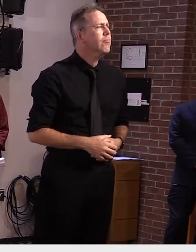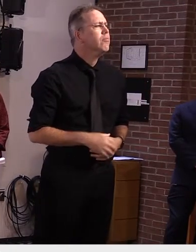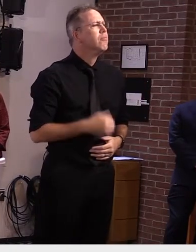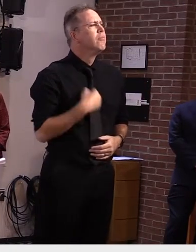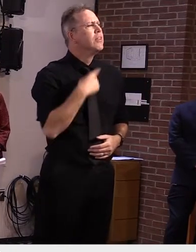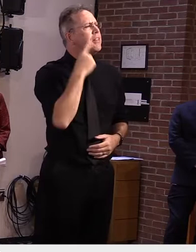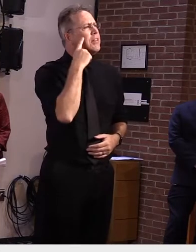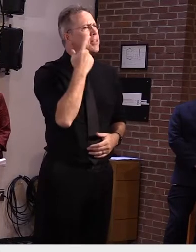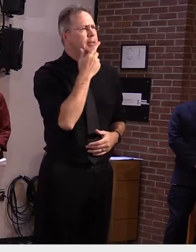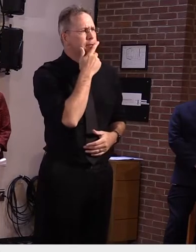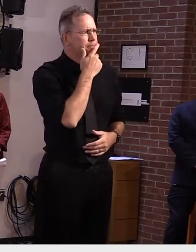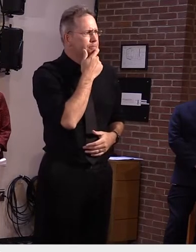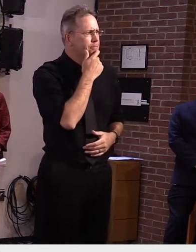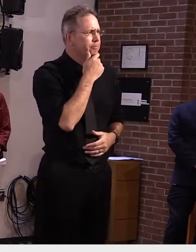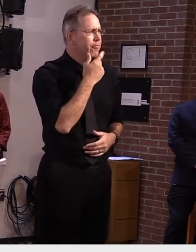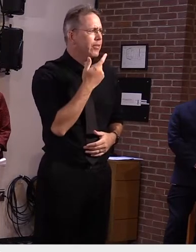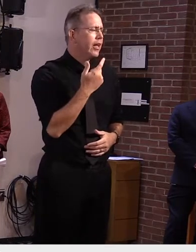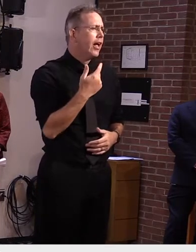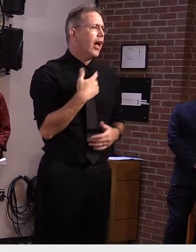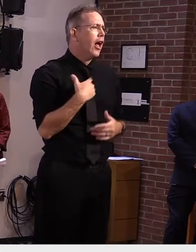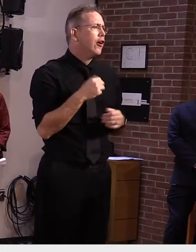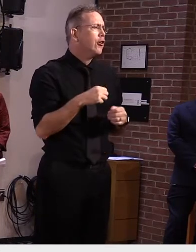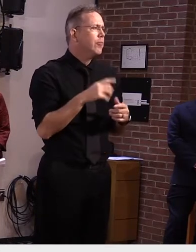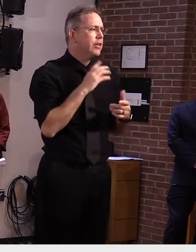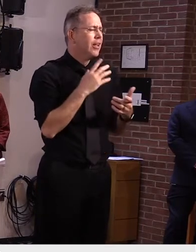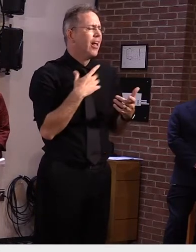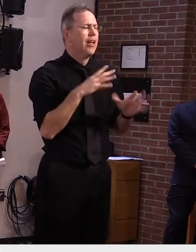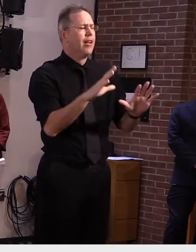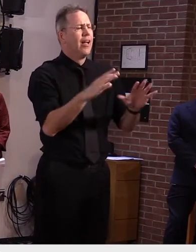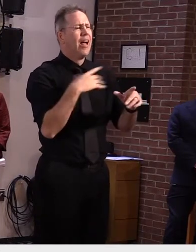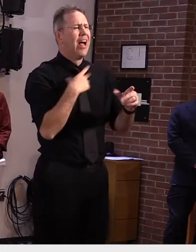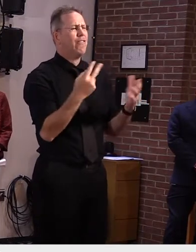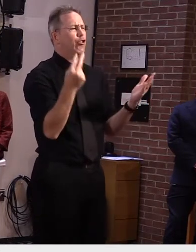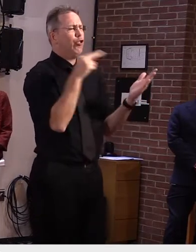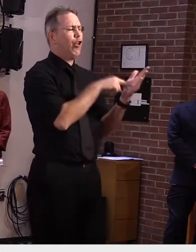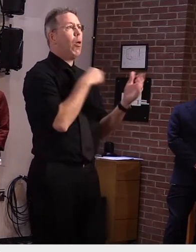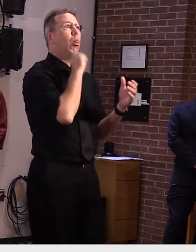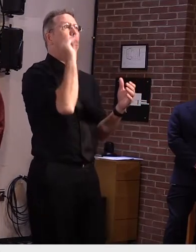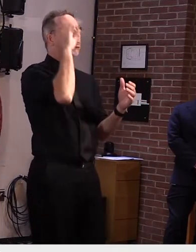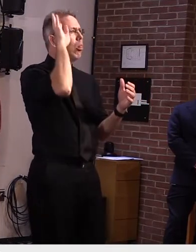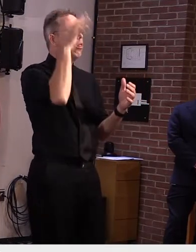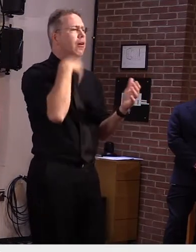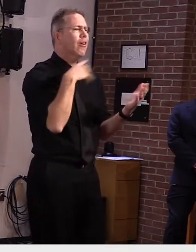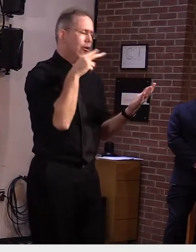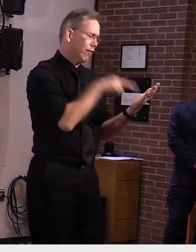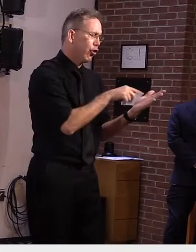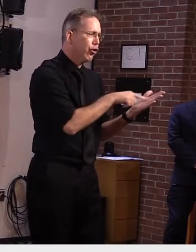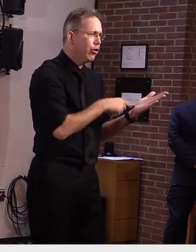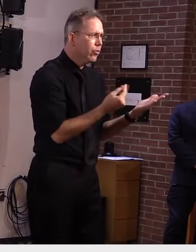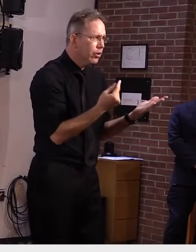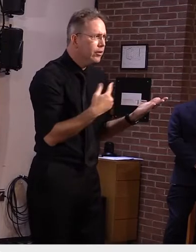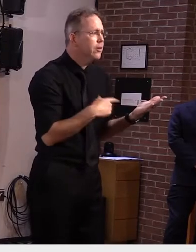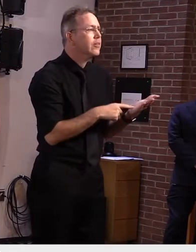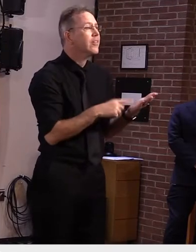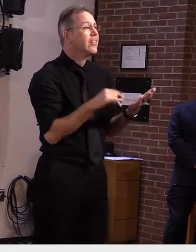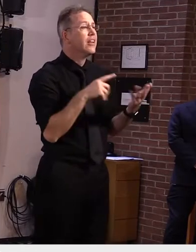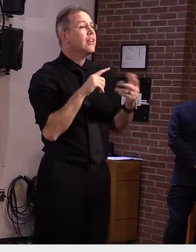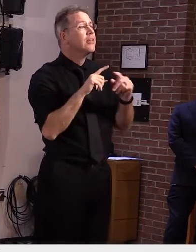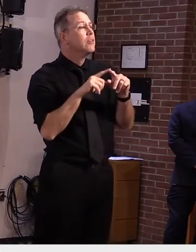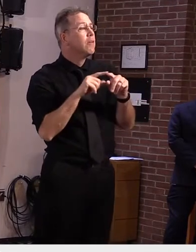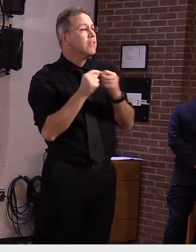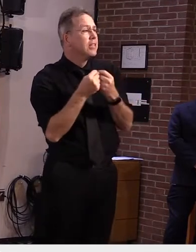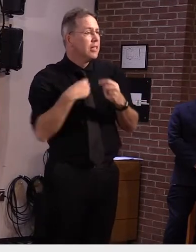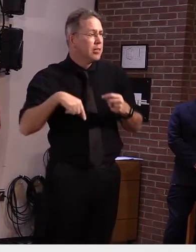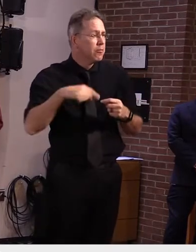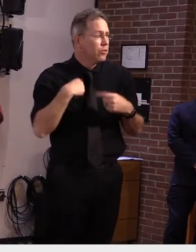i could get you a precise number but i think the most uh contact tracing staff we've used you know on any one